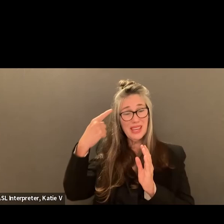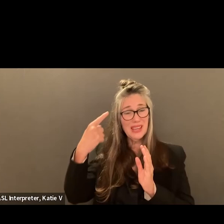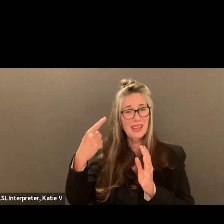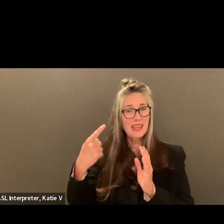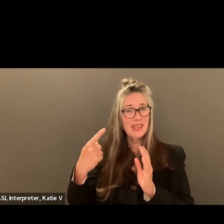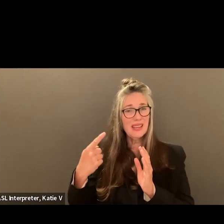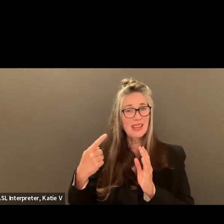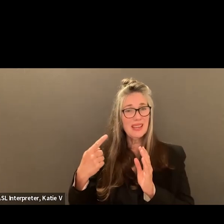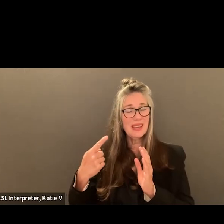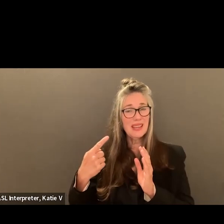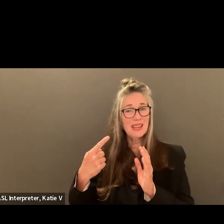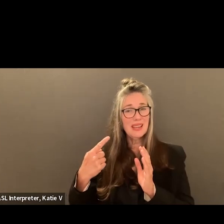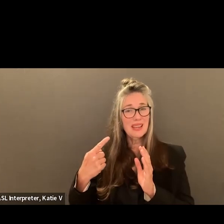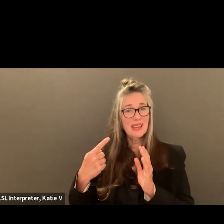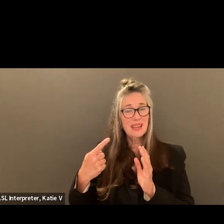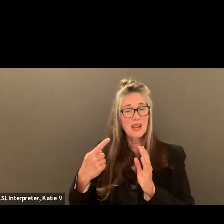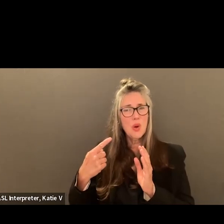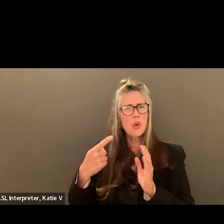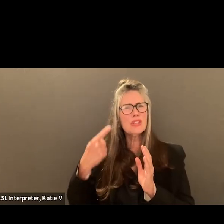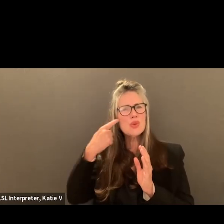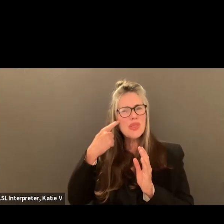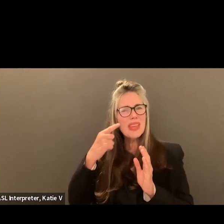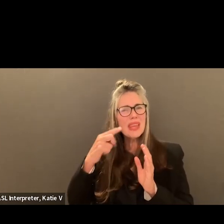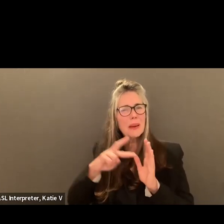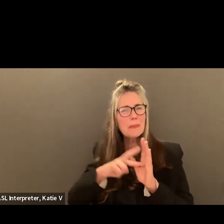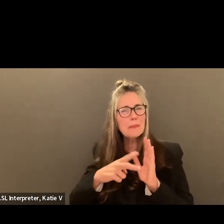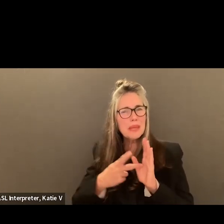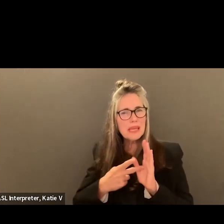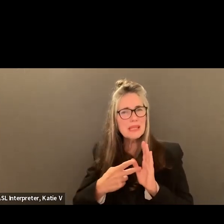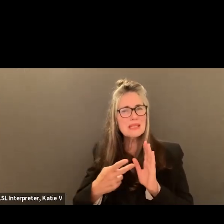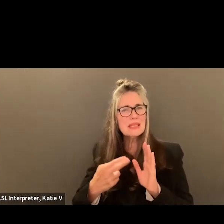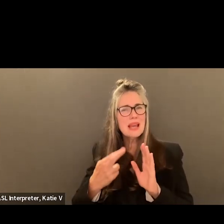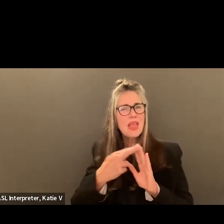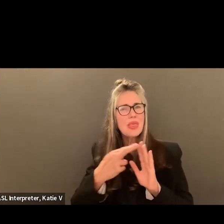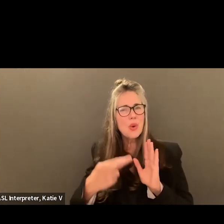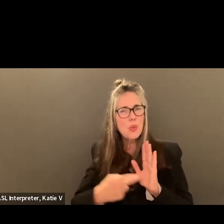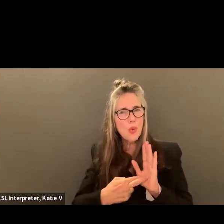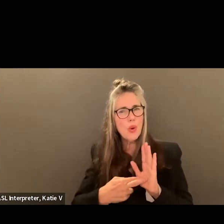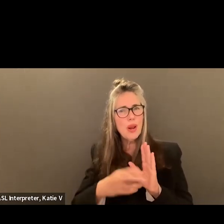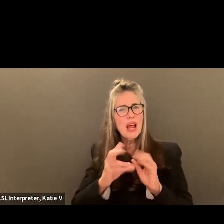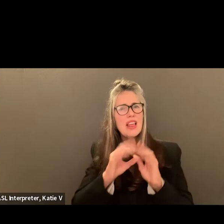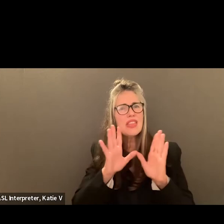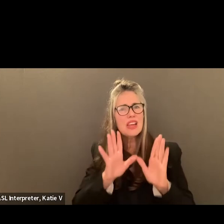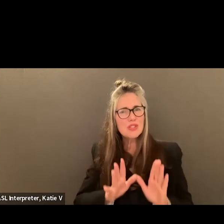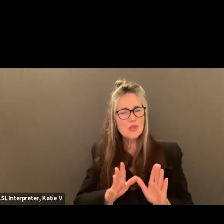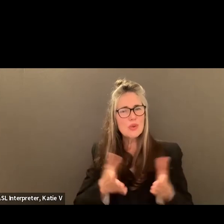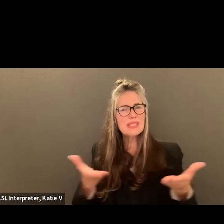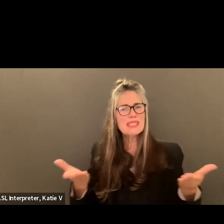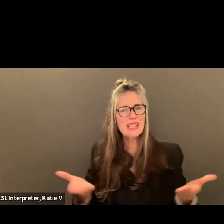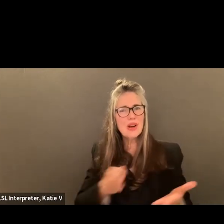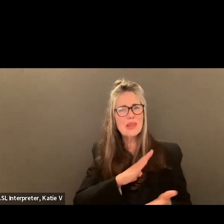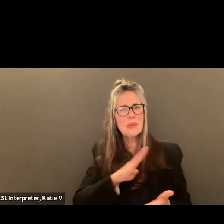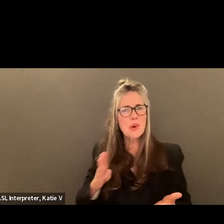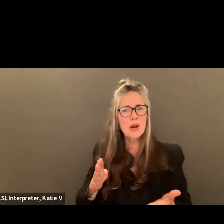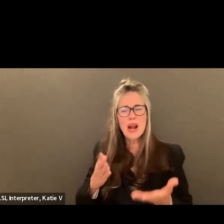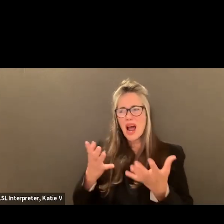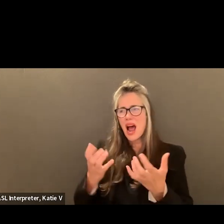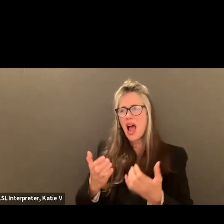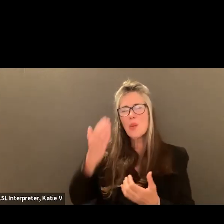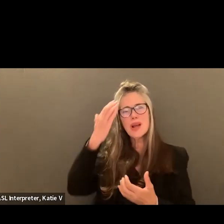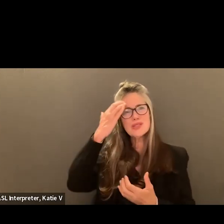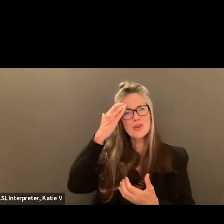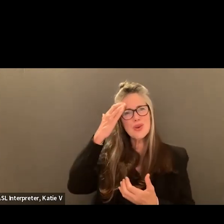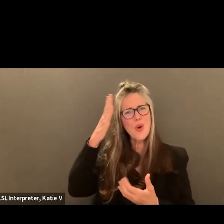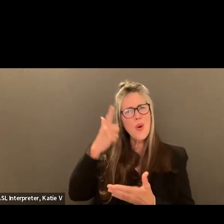serving on the board is? Like I want to kind of know what their dynamic with me and what the other students would be. So I don't know if there's something for the